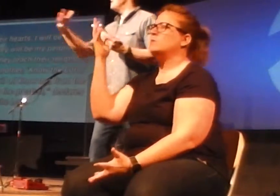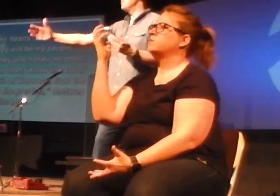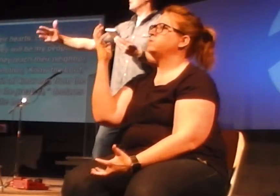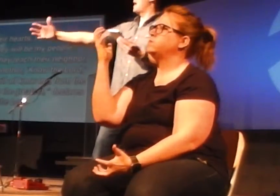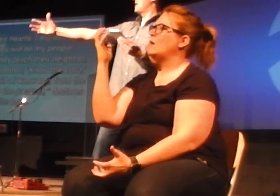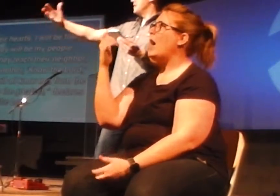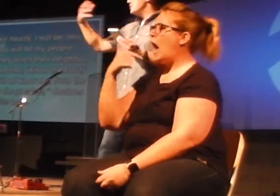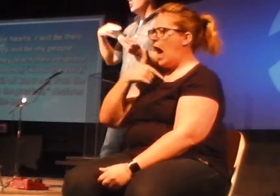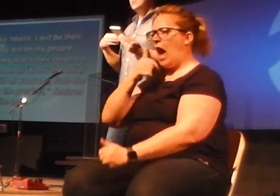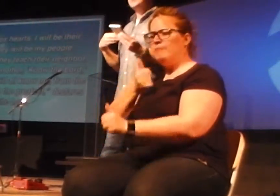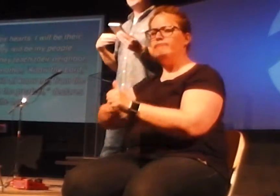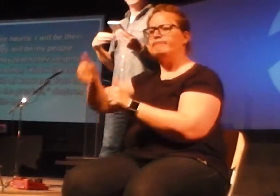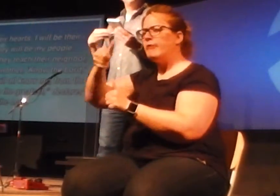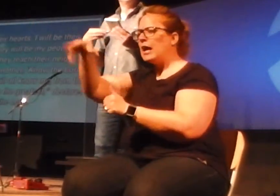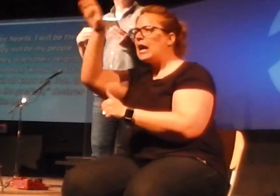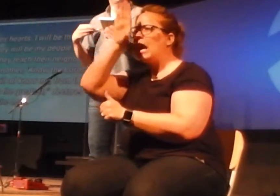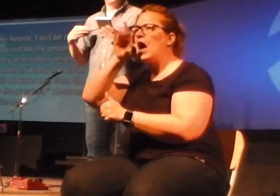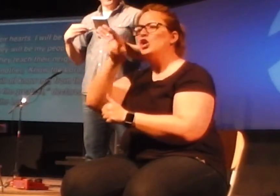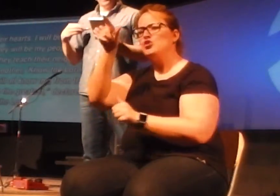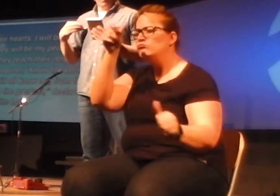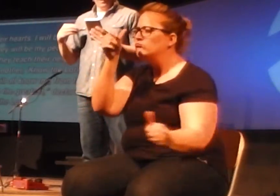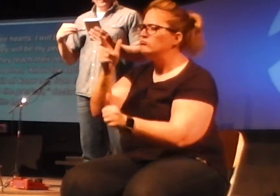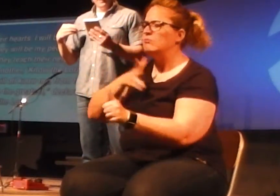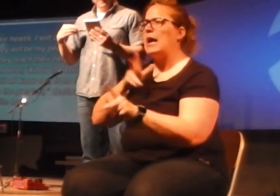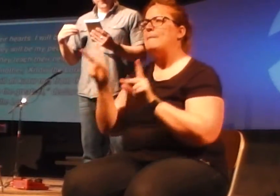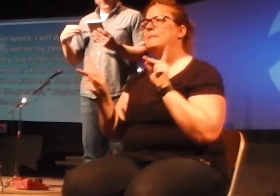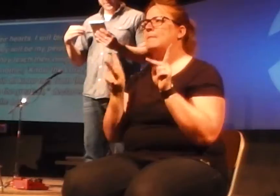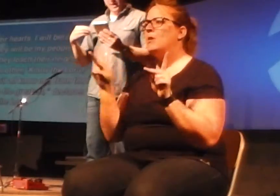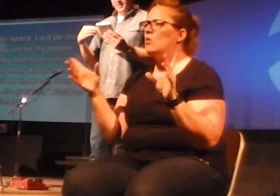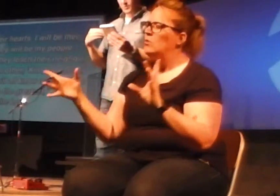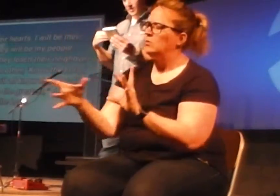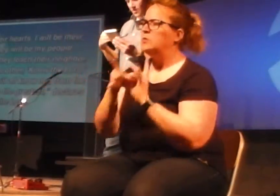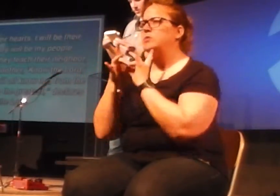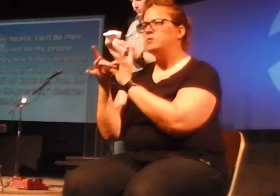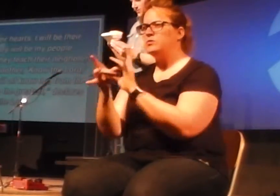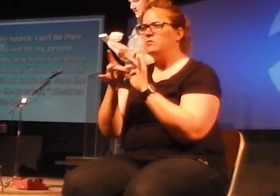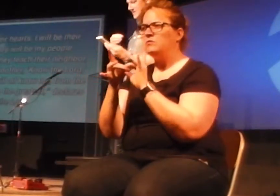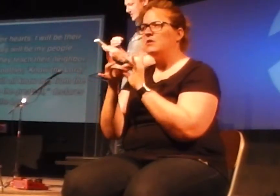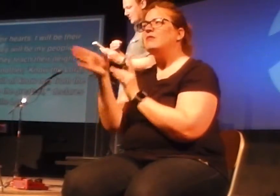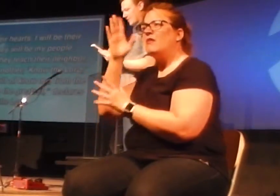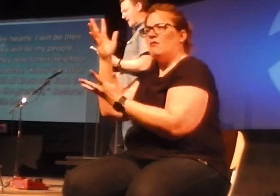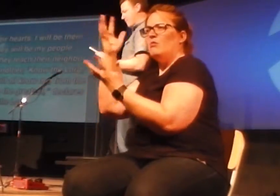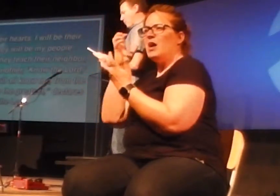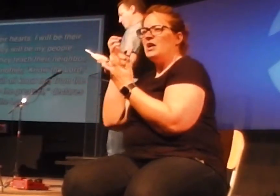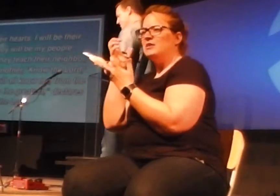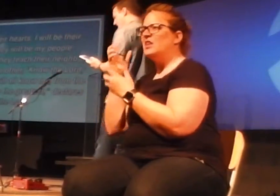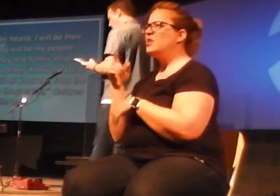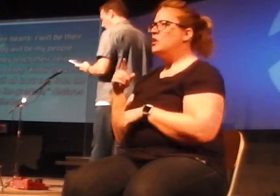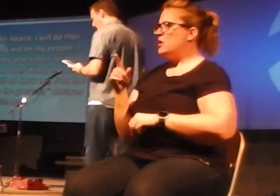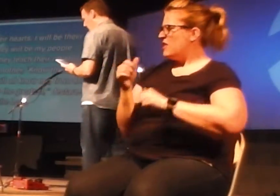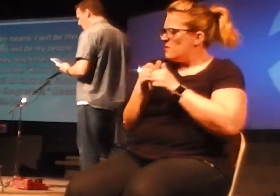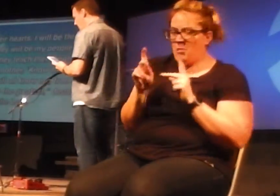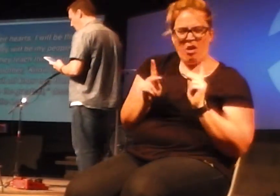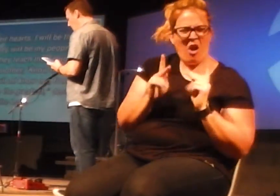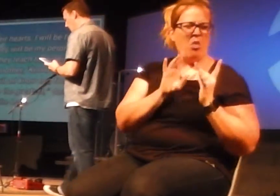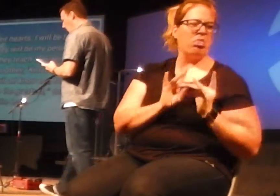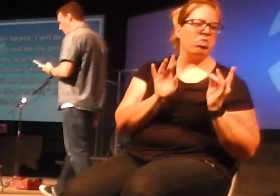be your God and that you would be my people. That's what he wants. No longer will they teach their neighbor or say to one another, Know the Lord,